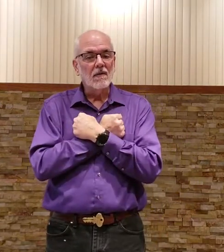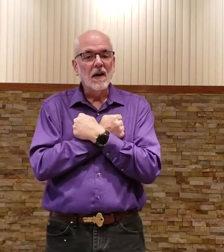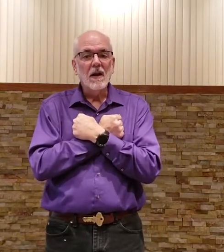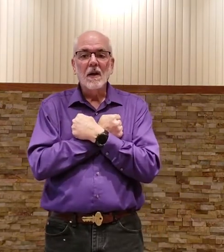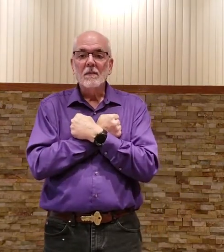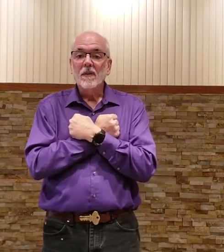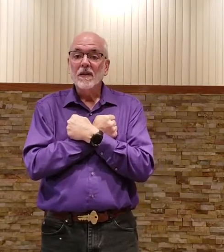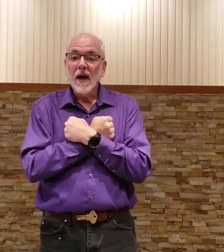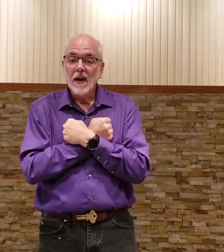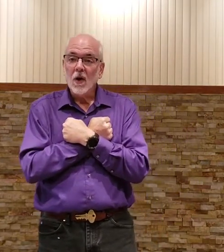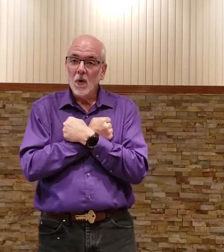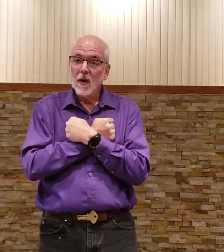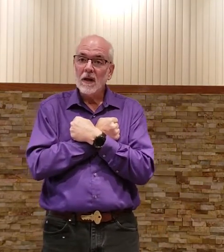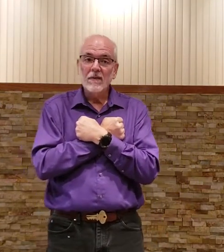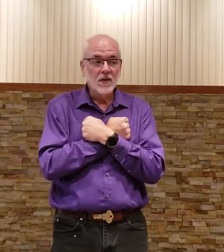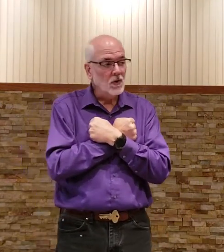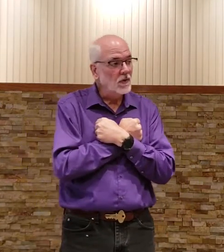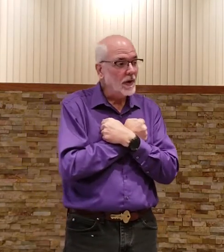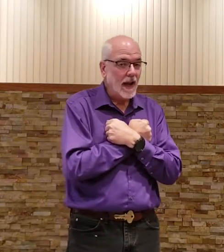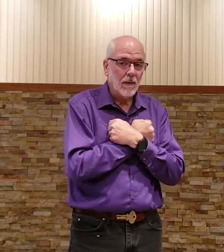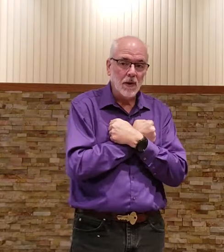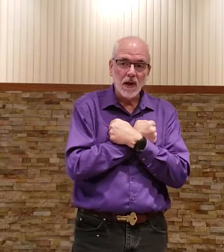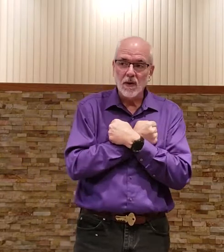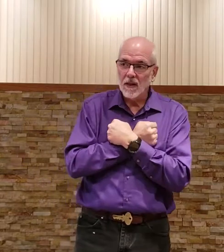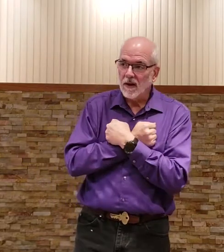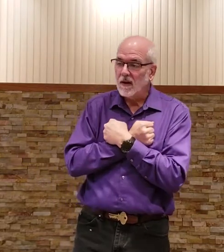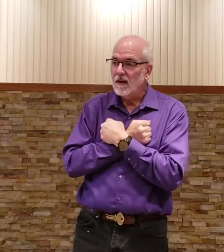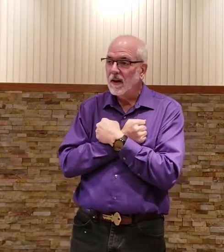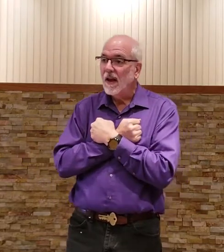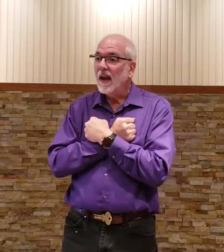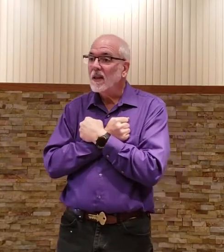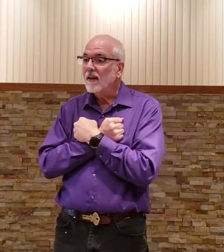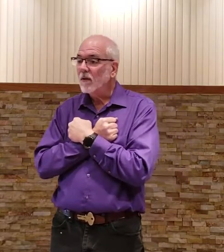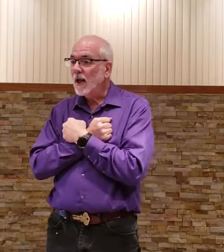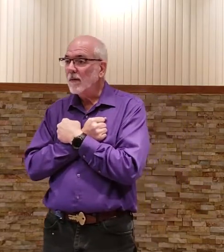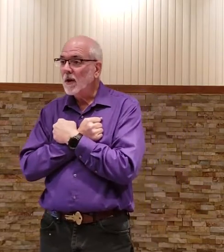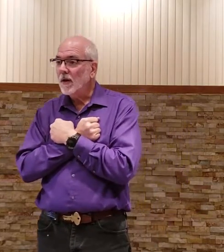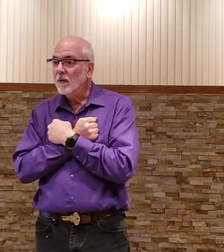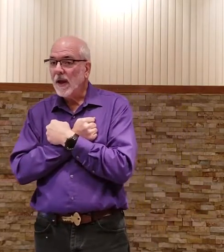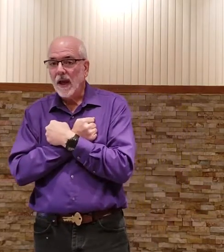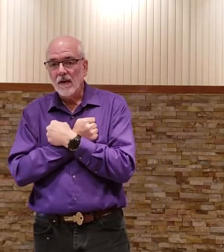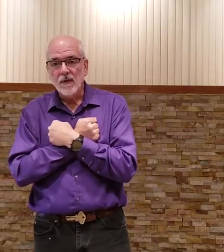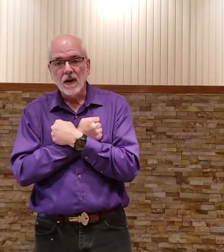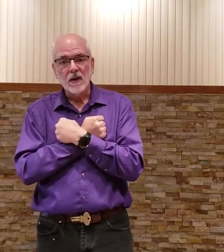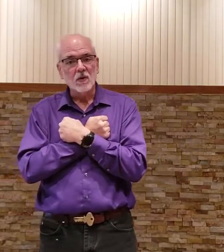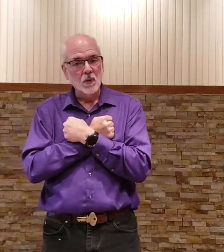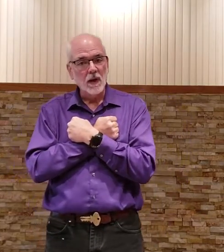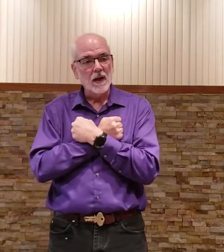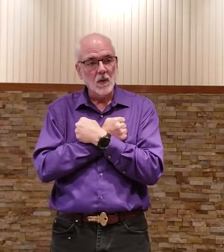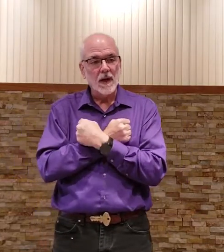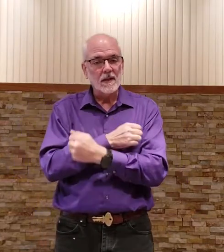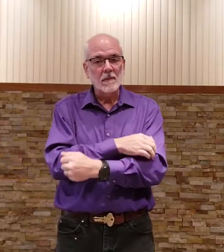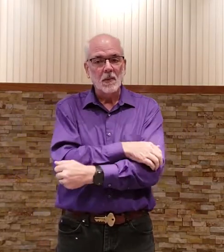not a whole lot of new vocabulary there and the vocabulary that we have there is really quite simple